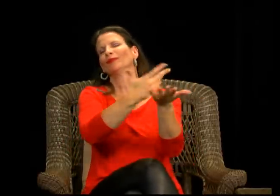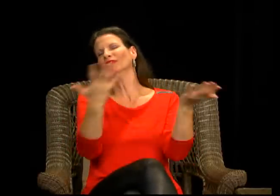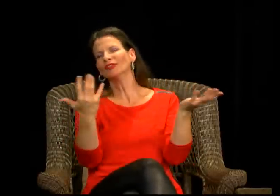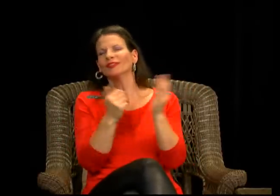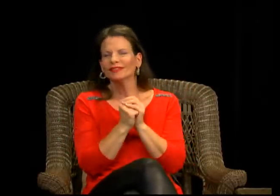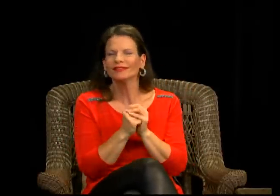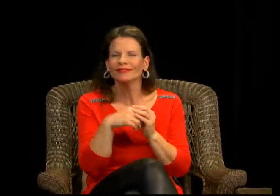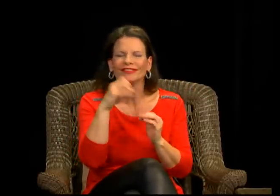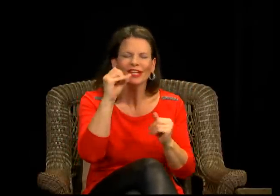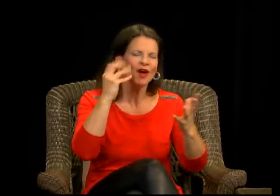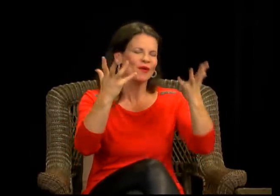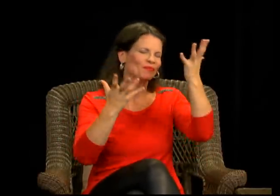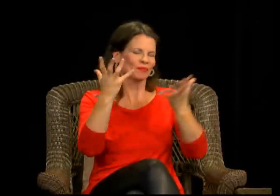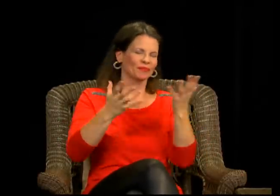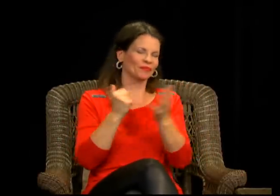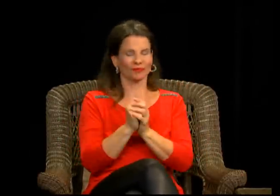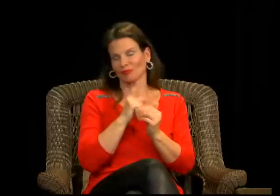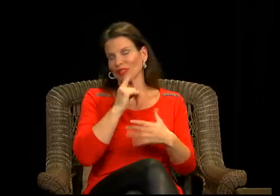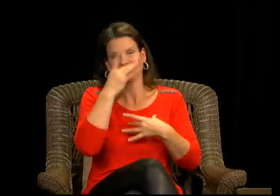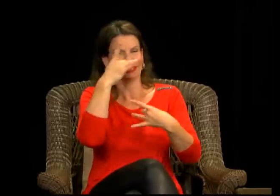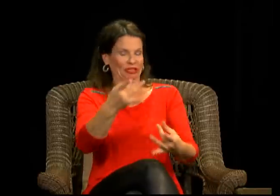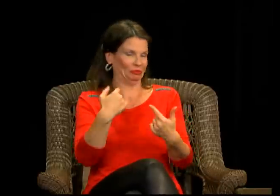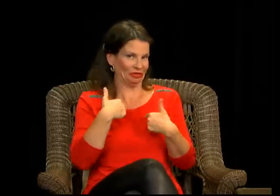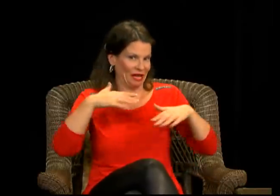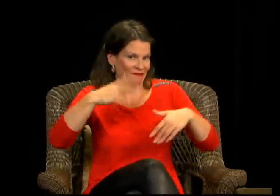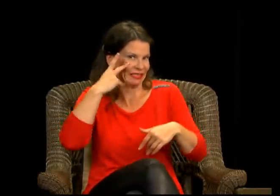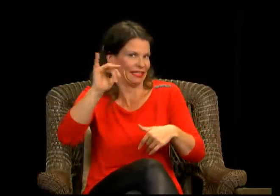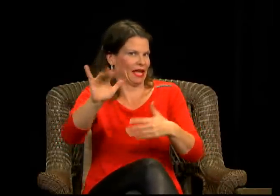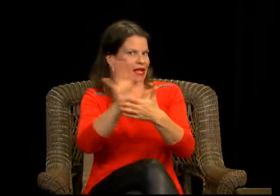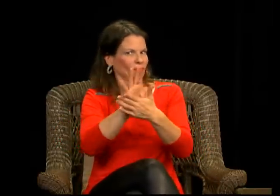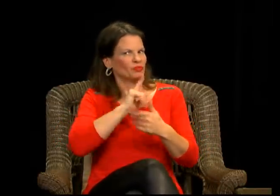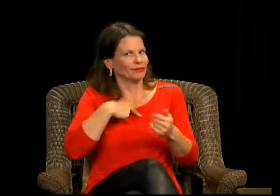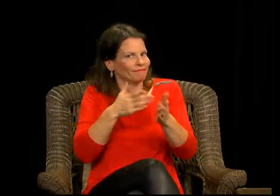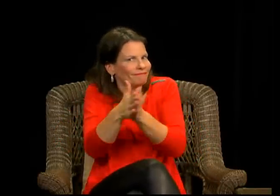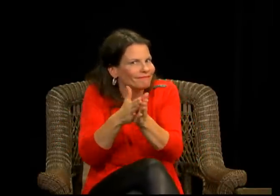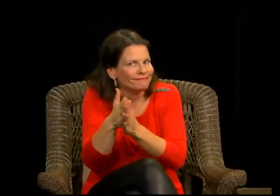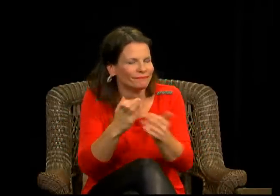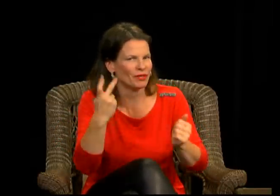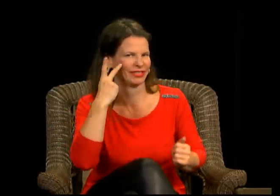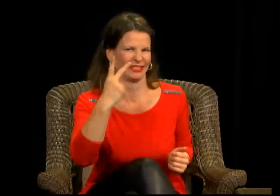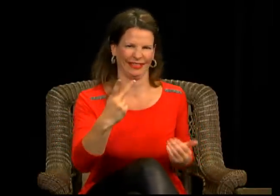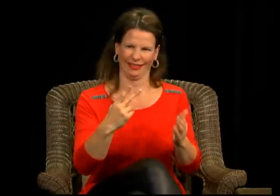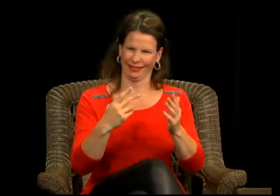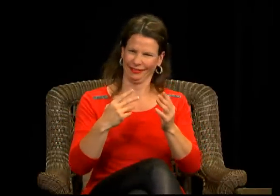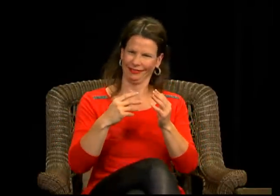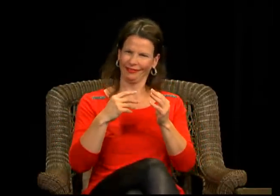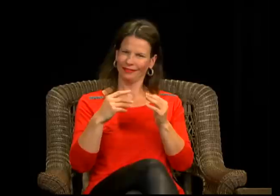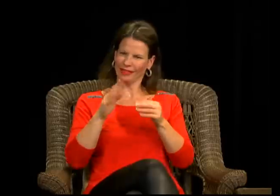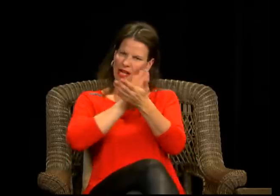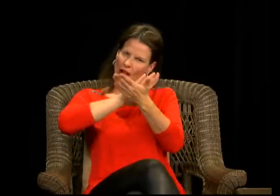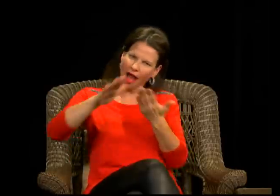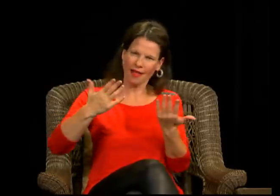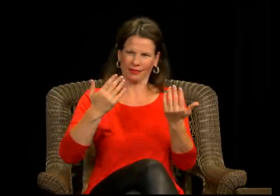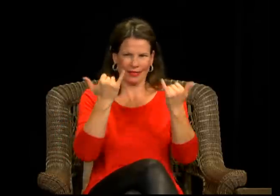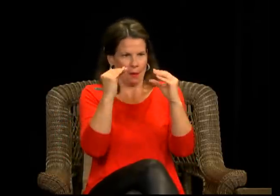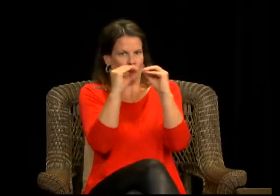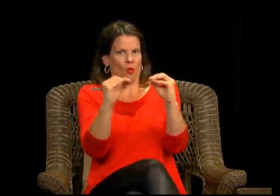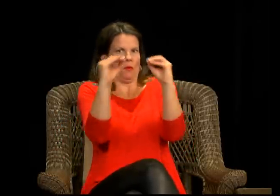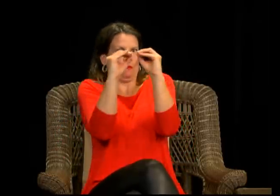advocates for their deaf families. So there are a lot of issues. I find it absolutely interesting. I'm really looking forward to seeing this, um, short